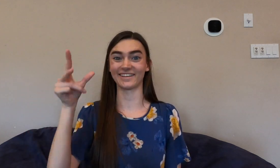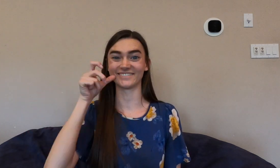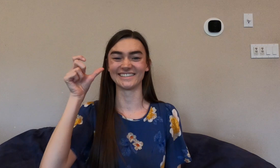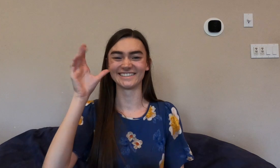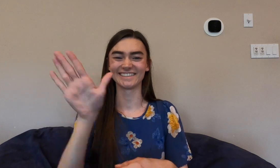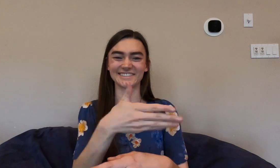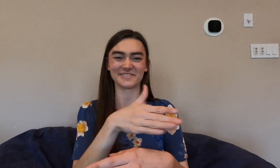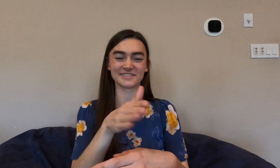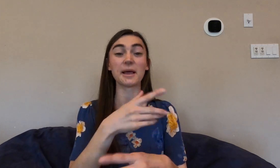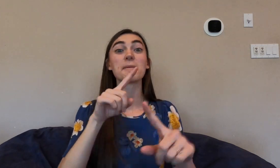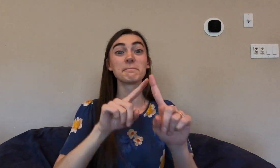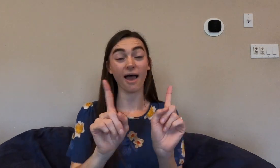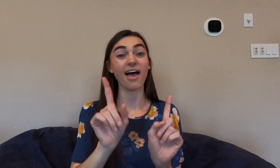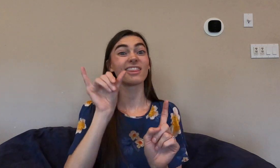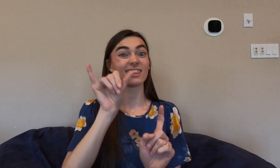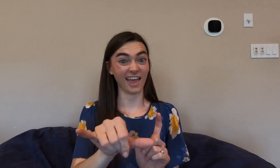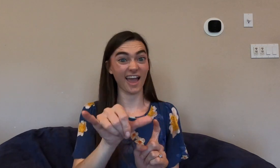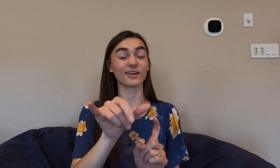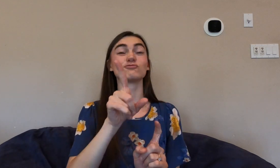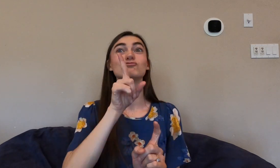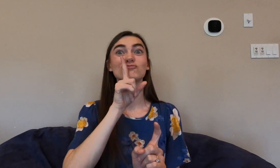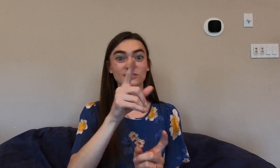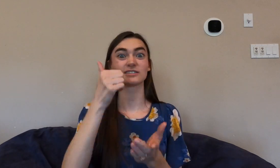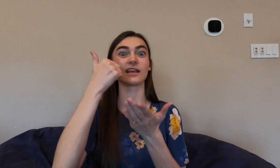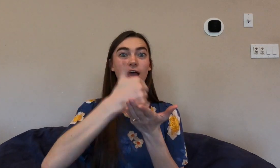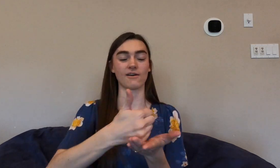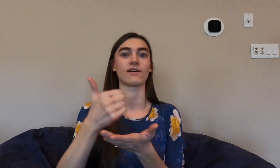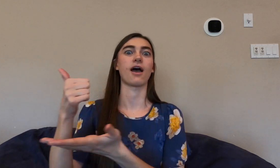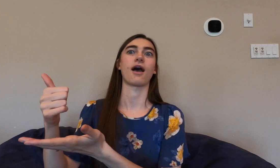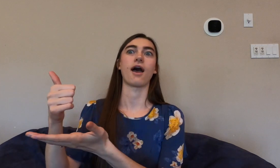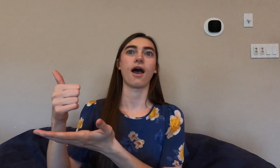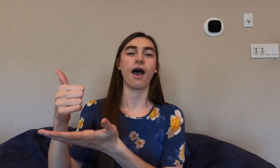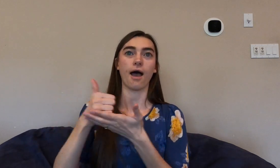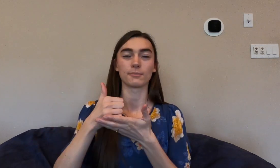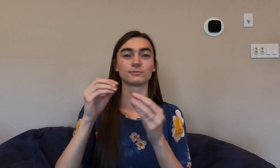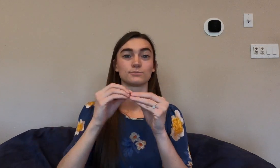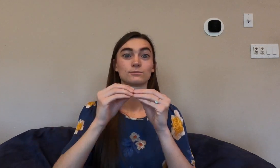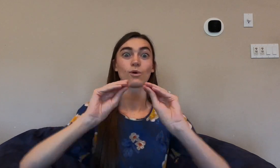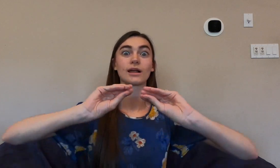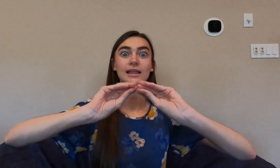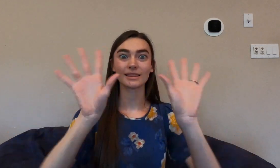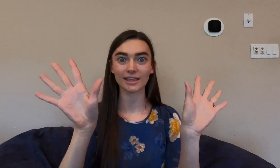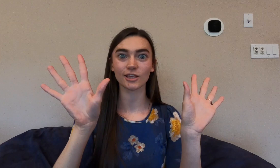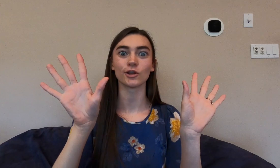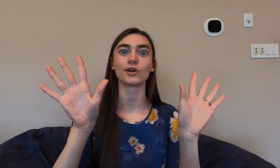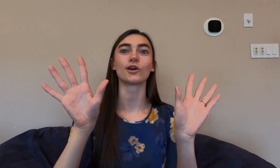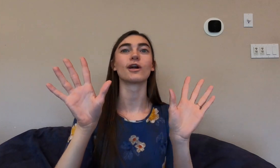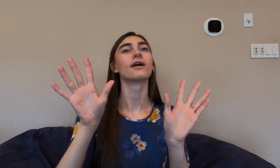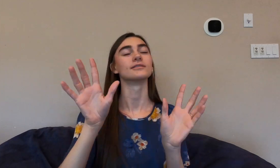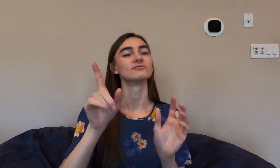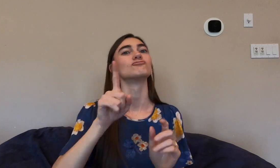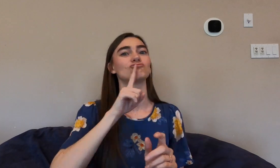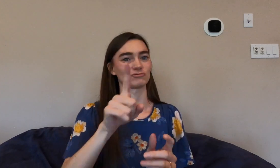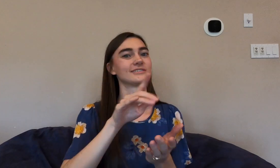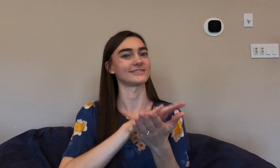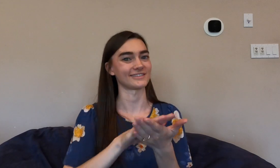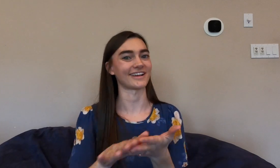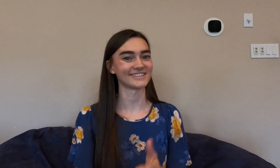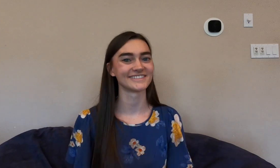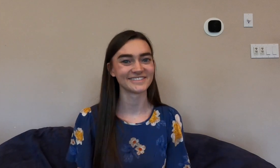idea I'm listening to music. But that is really helpful and it makes it more clear. It's